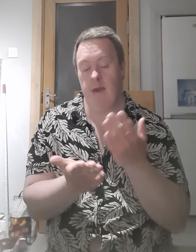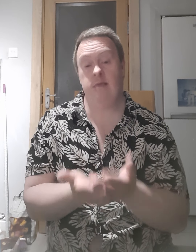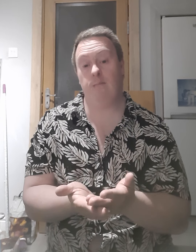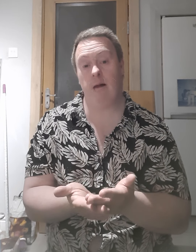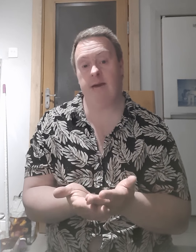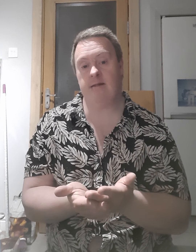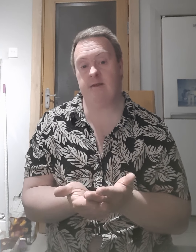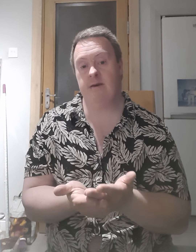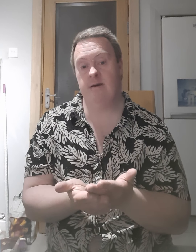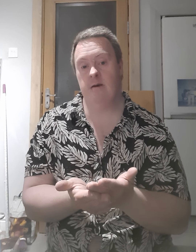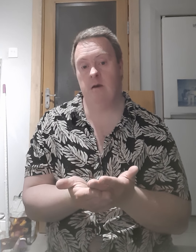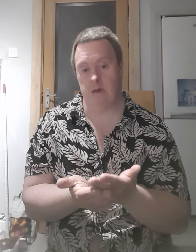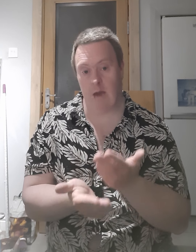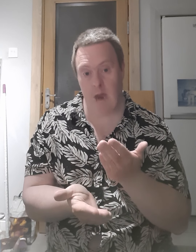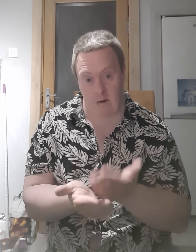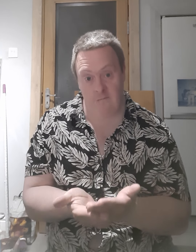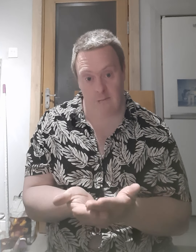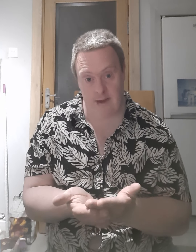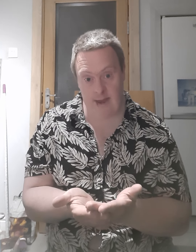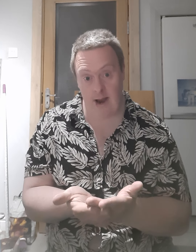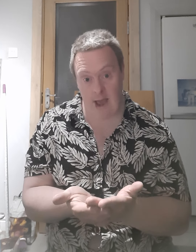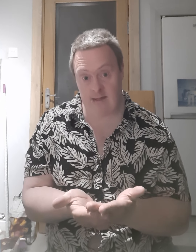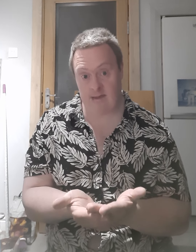make the players you make it for me a legend